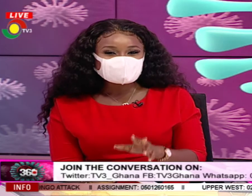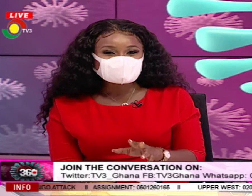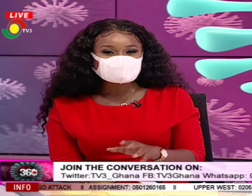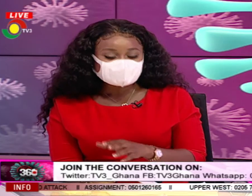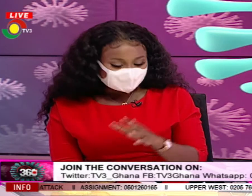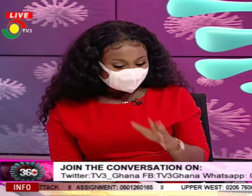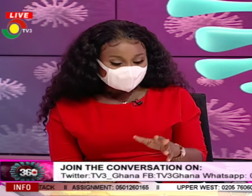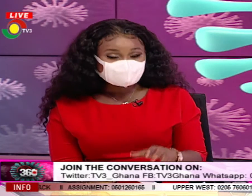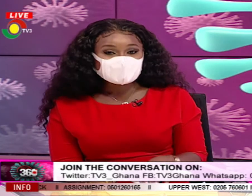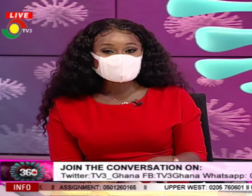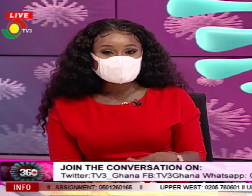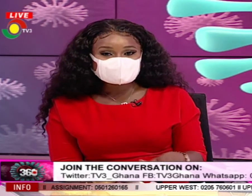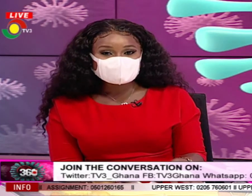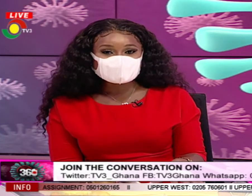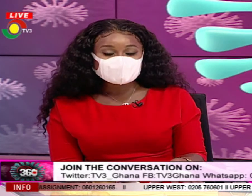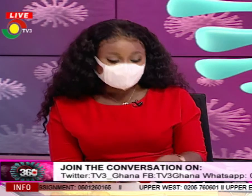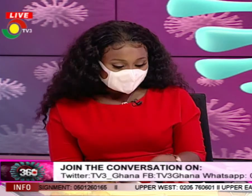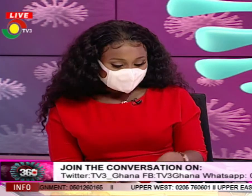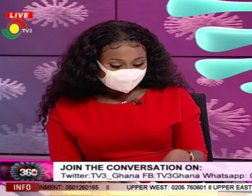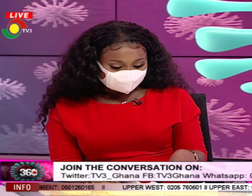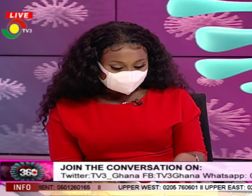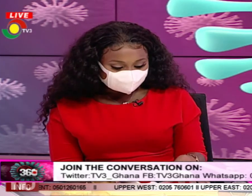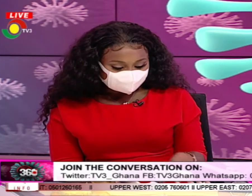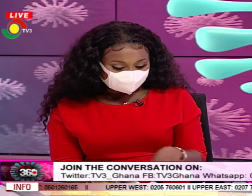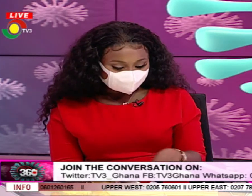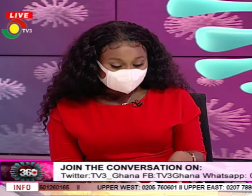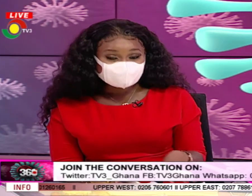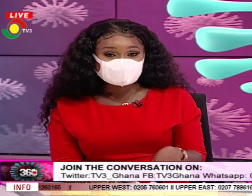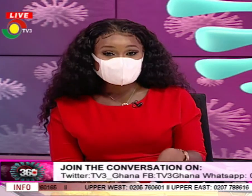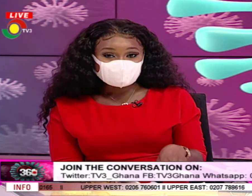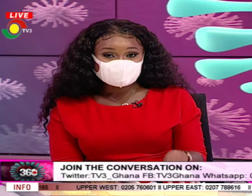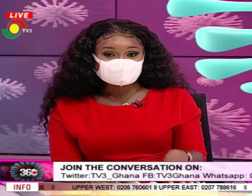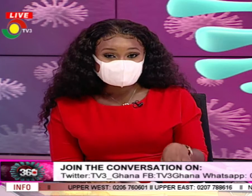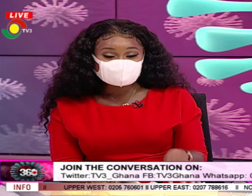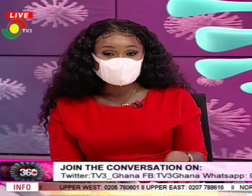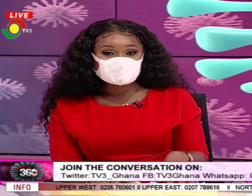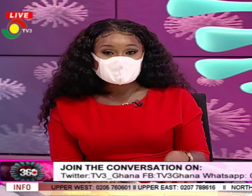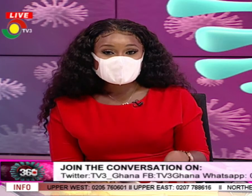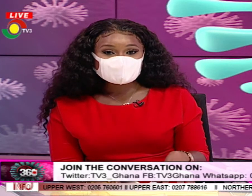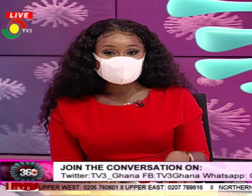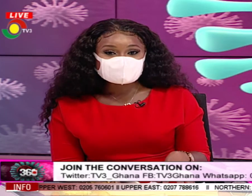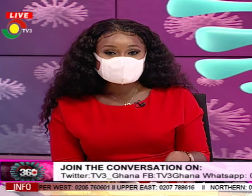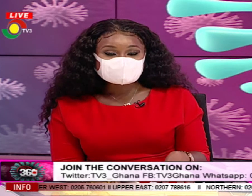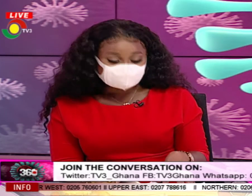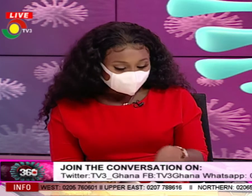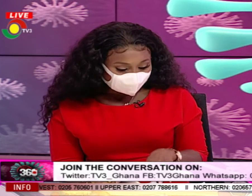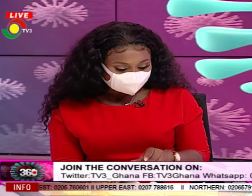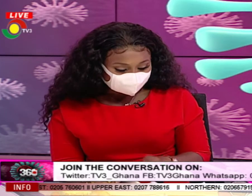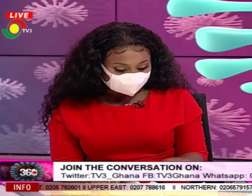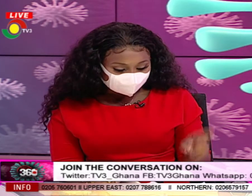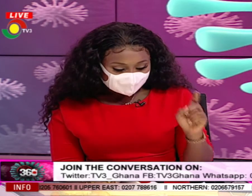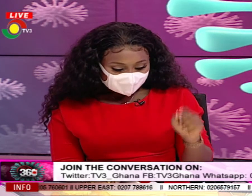Tuesday and Wednesday, there had been updates about how the Ashanti region did not have any more beds for COVID-19